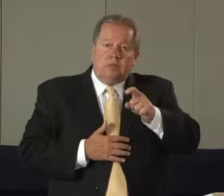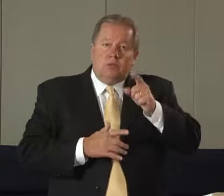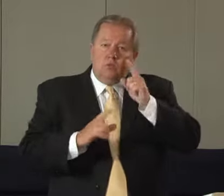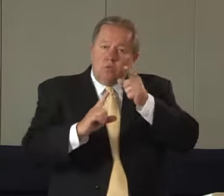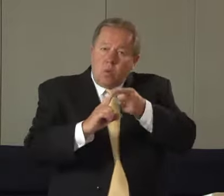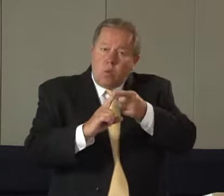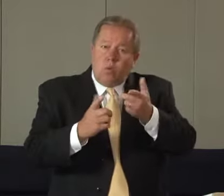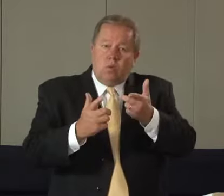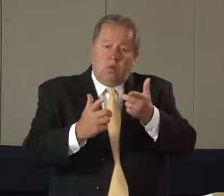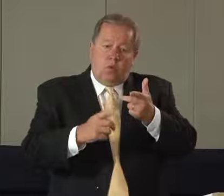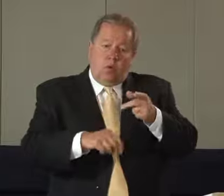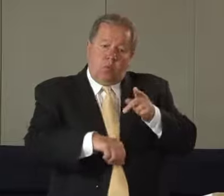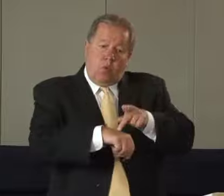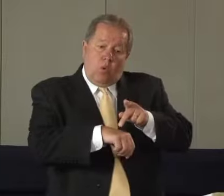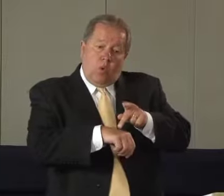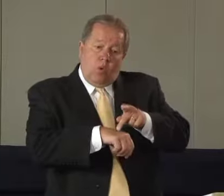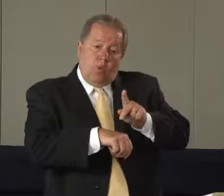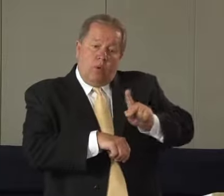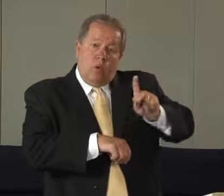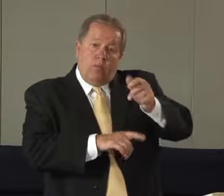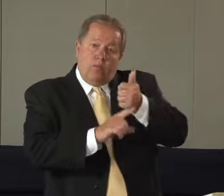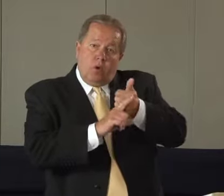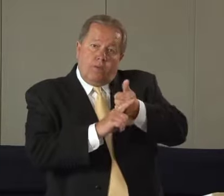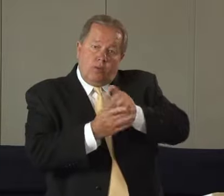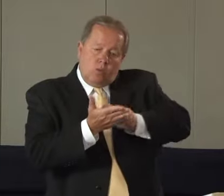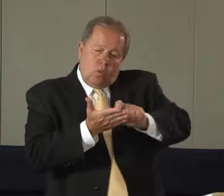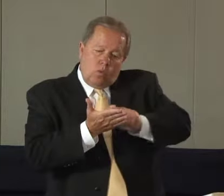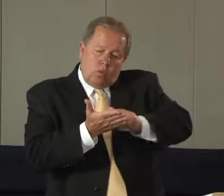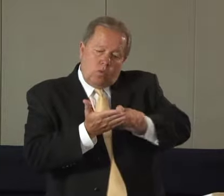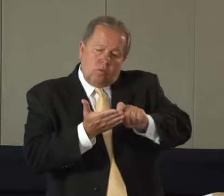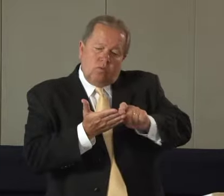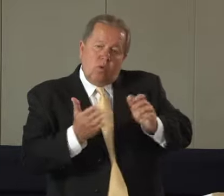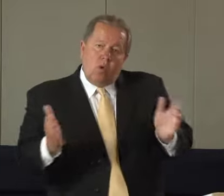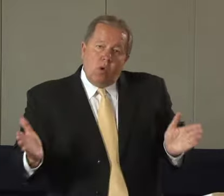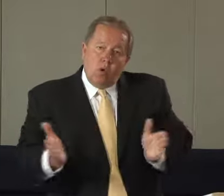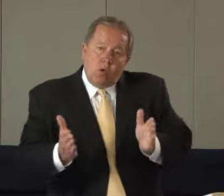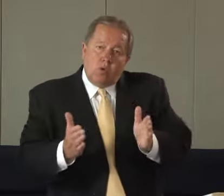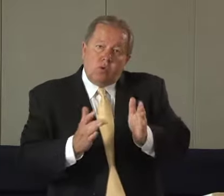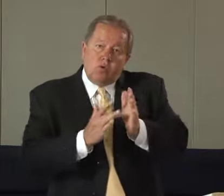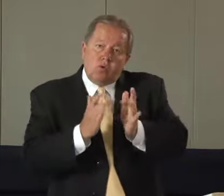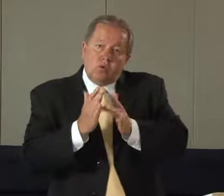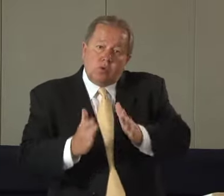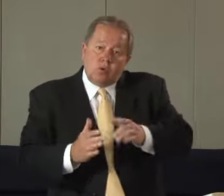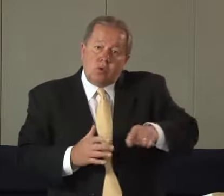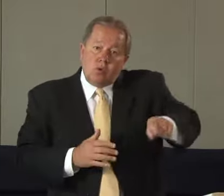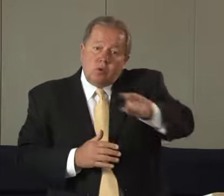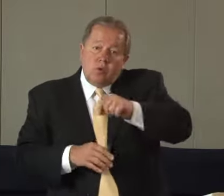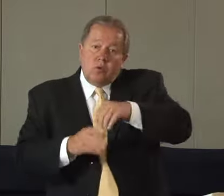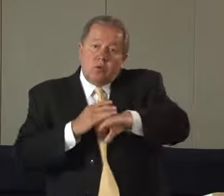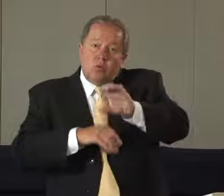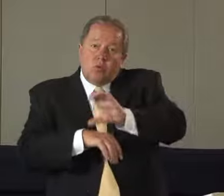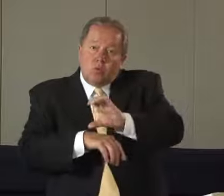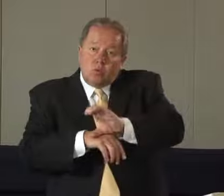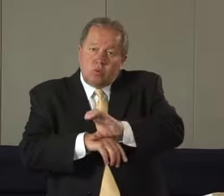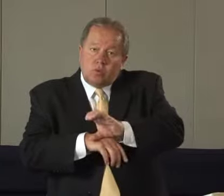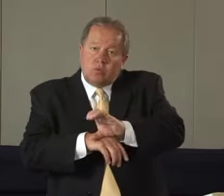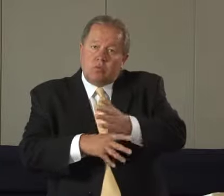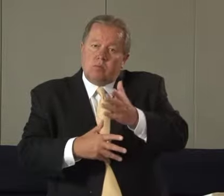how can you grow Paul himself had set goals and he's encouraged us in the book of Philippians to set